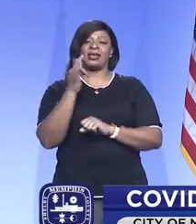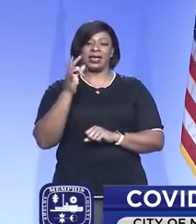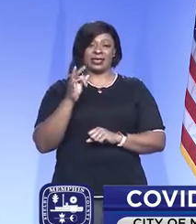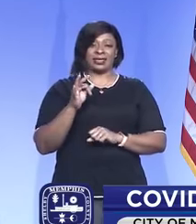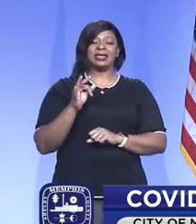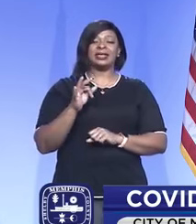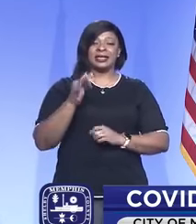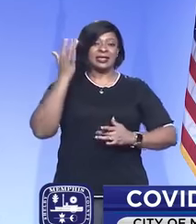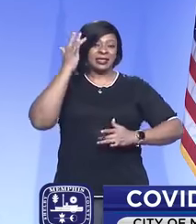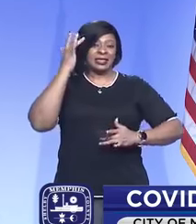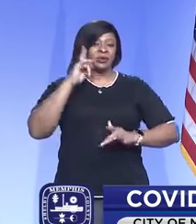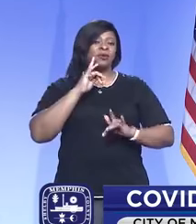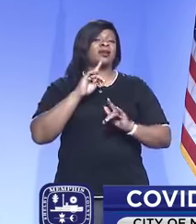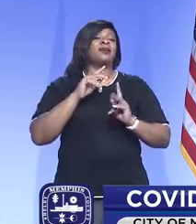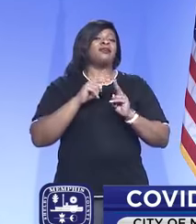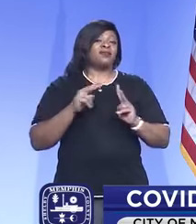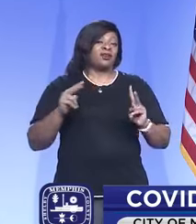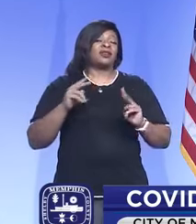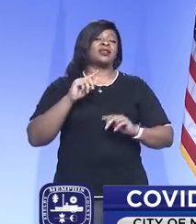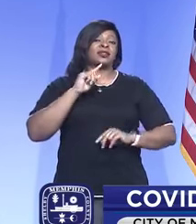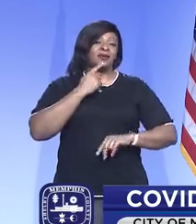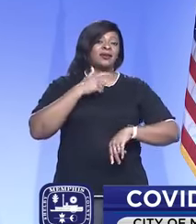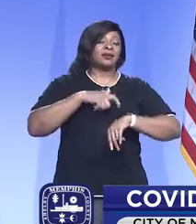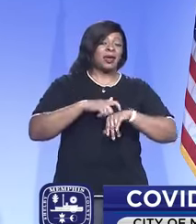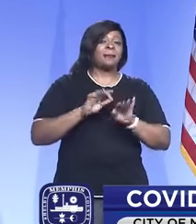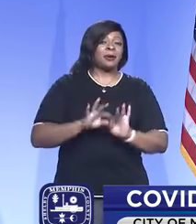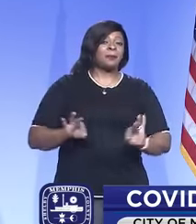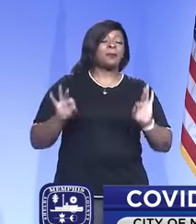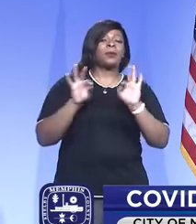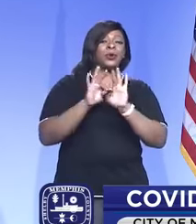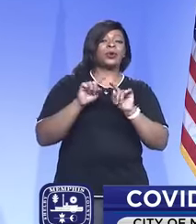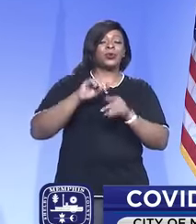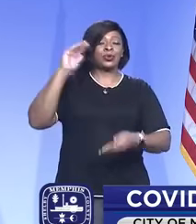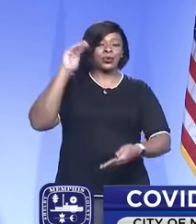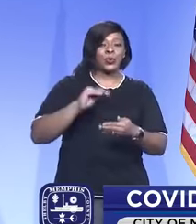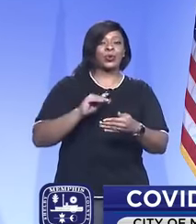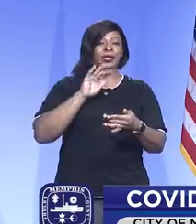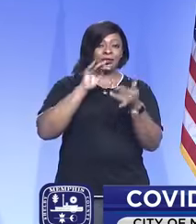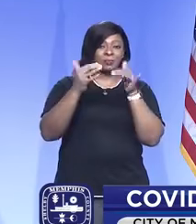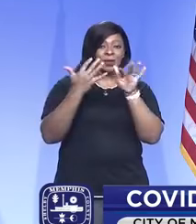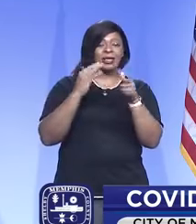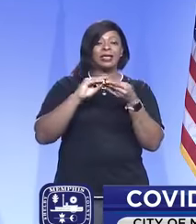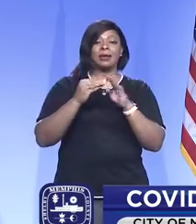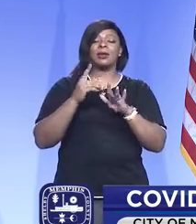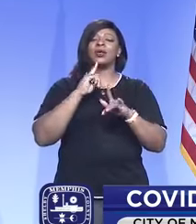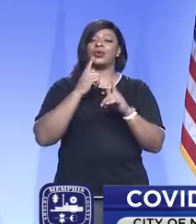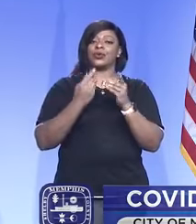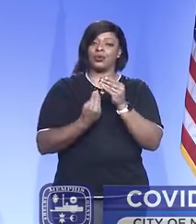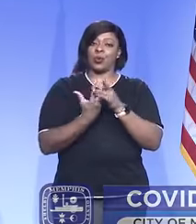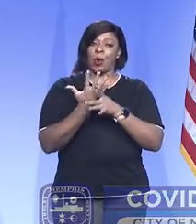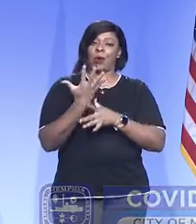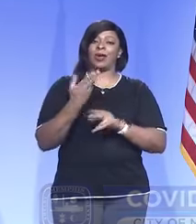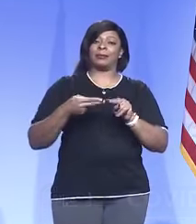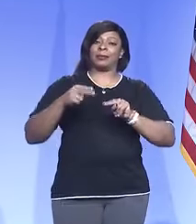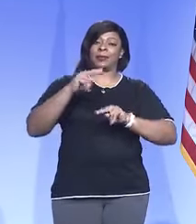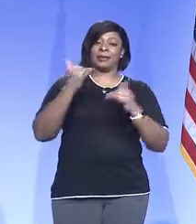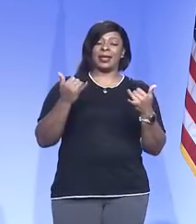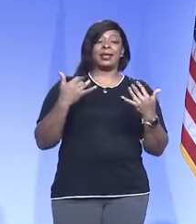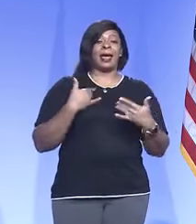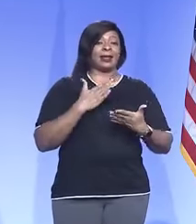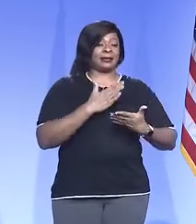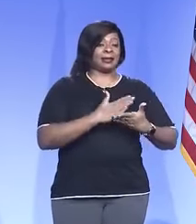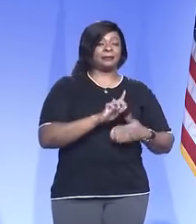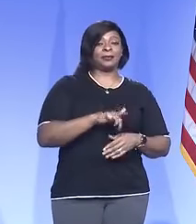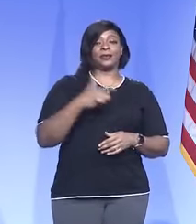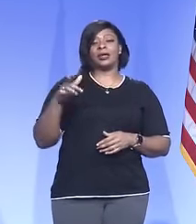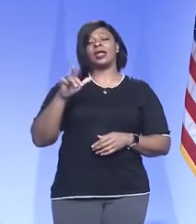This is a vitally dangerous time for us to try to slow the spread because the numbers are exponentially growing. With that, I'll turn it over to